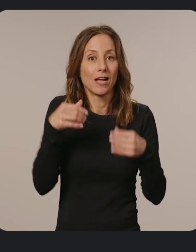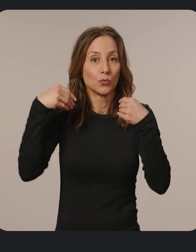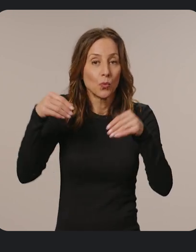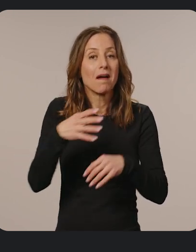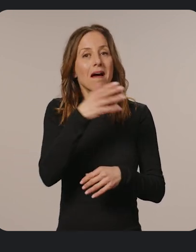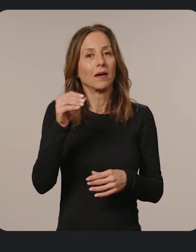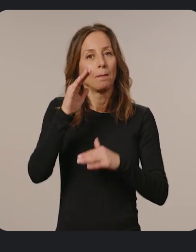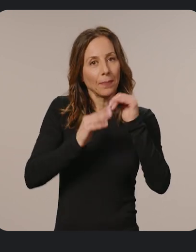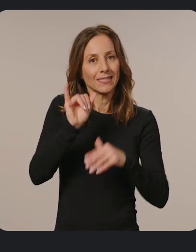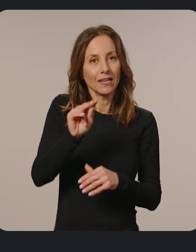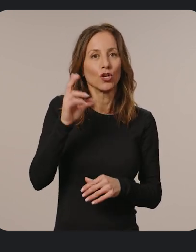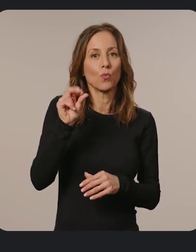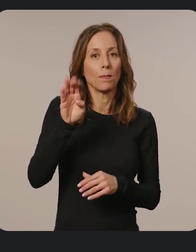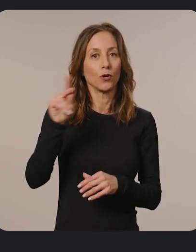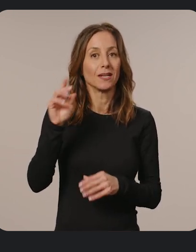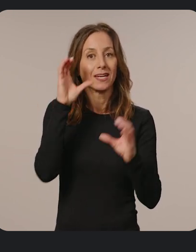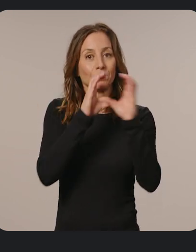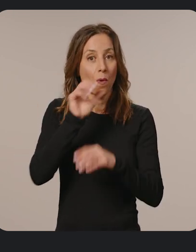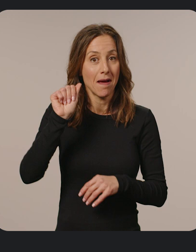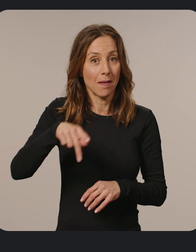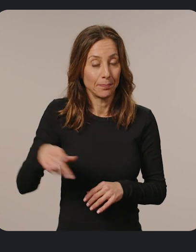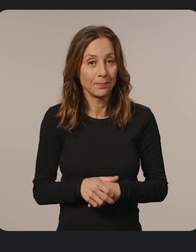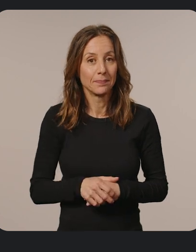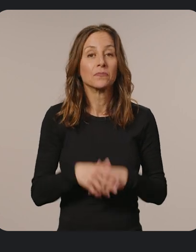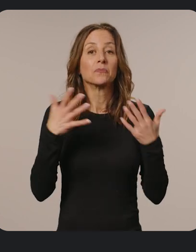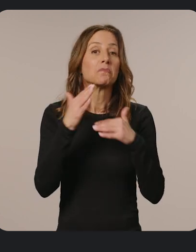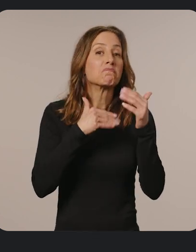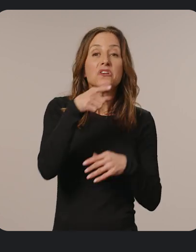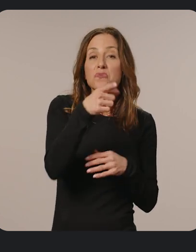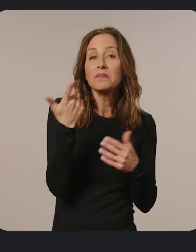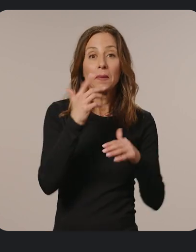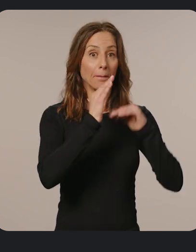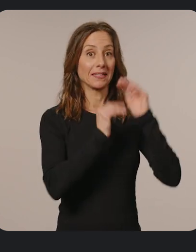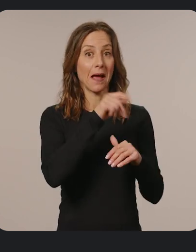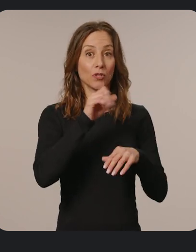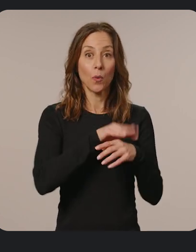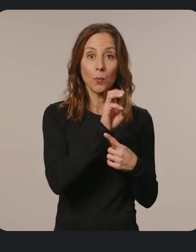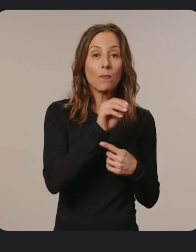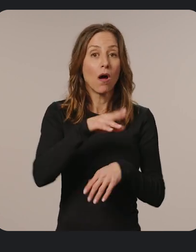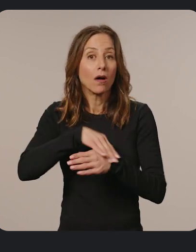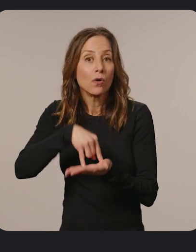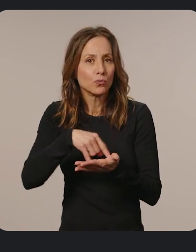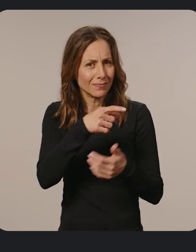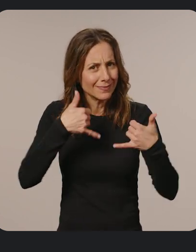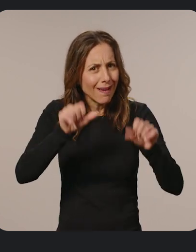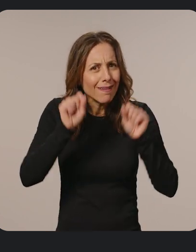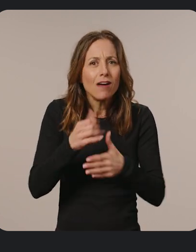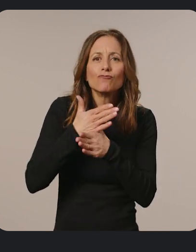Play Store, and a built-in Chromebook Explorer app. So whether you're building apps on the web or on Android, you'll be able to share the